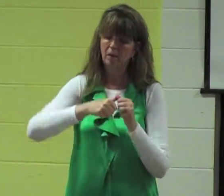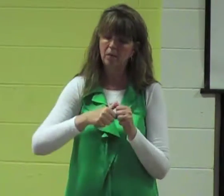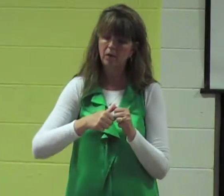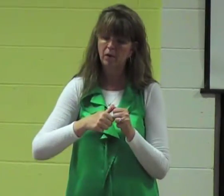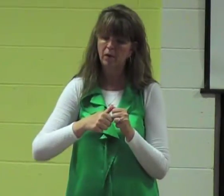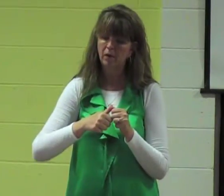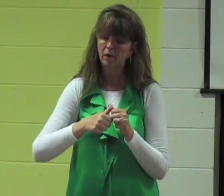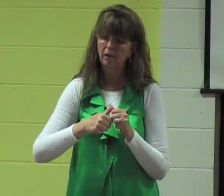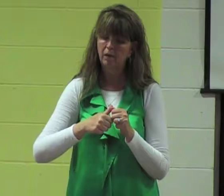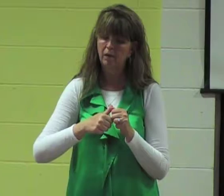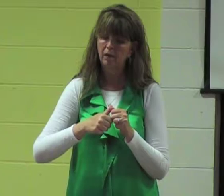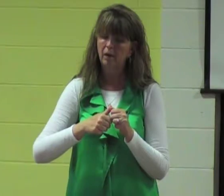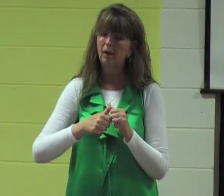we have to remember